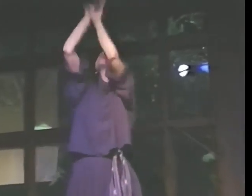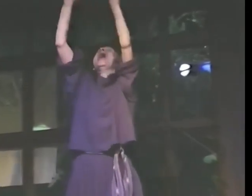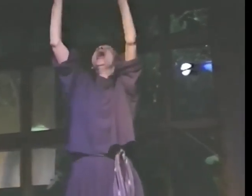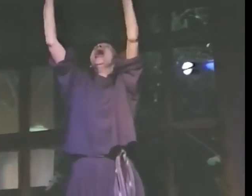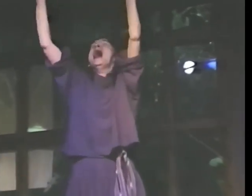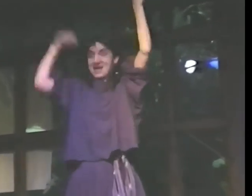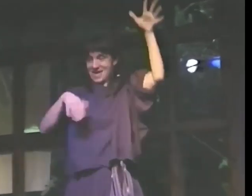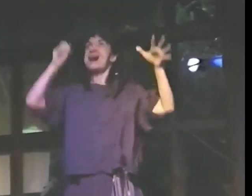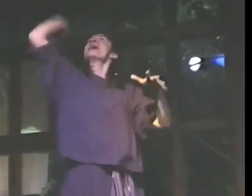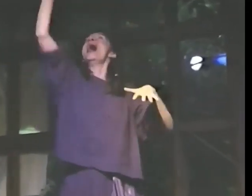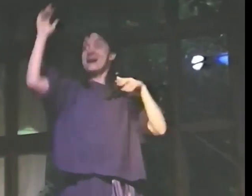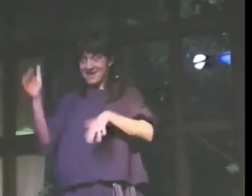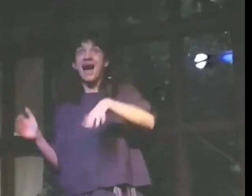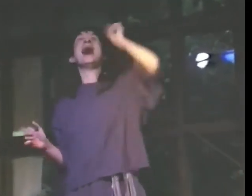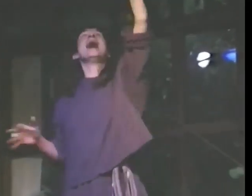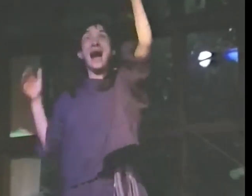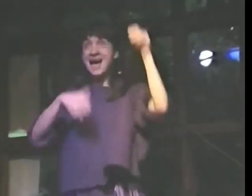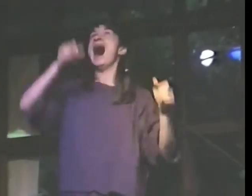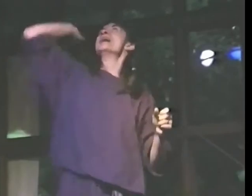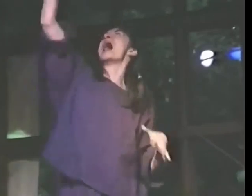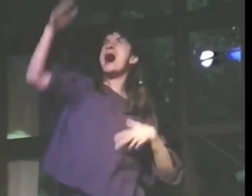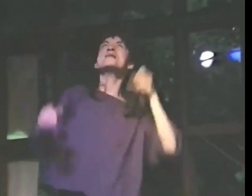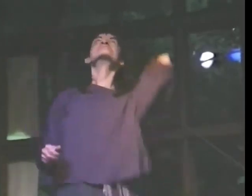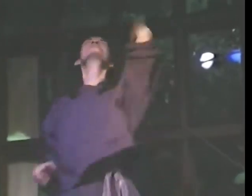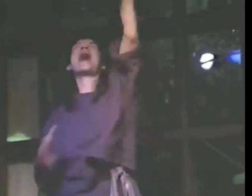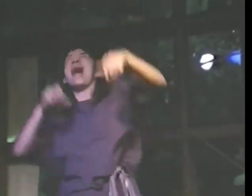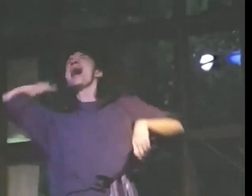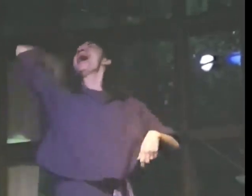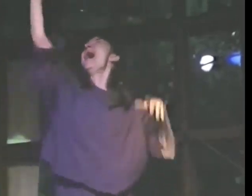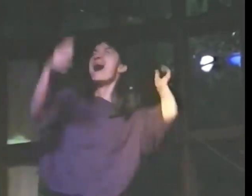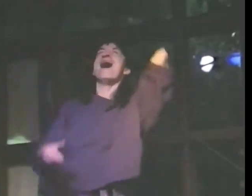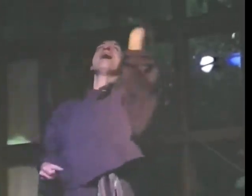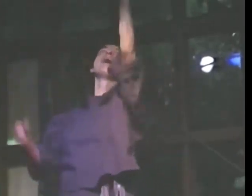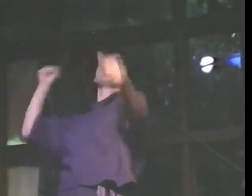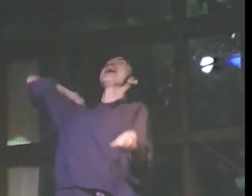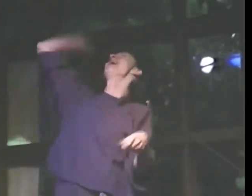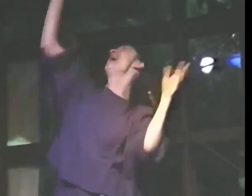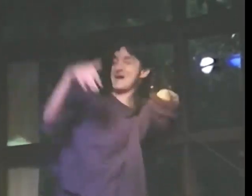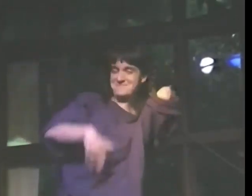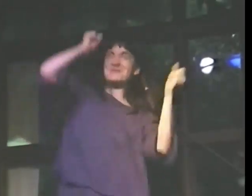black. Hands are the brushes for the colors of ASL.